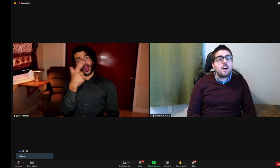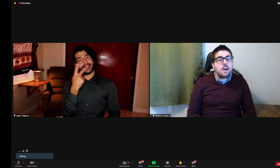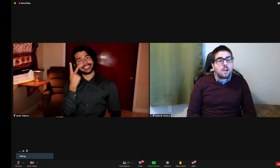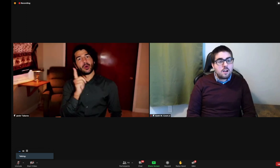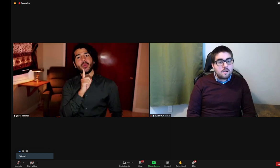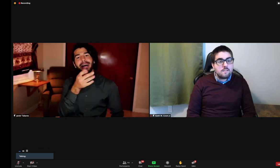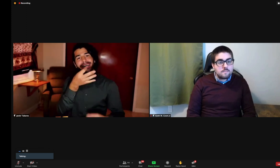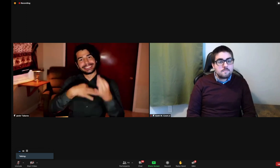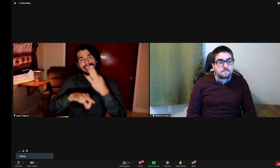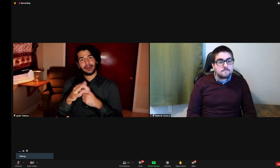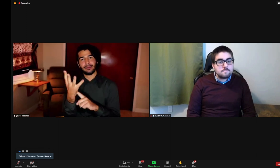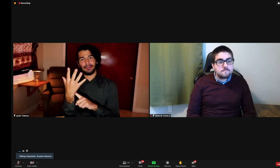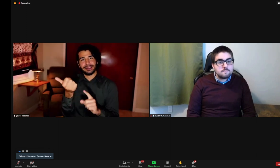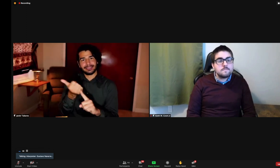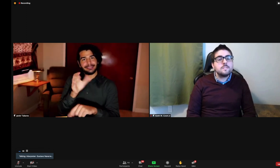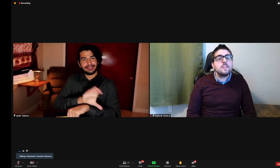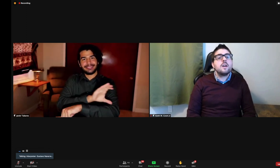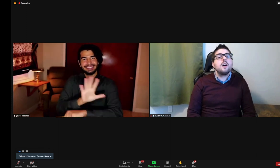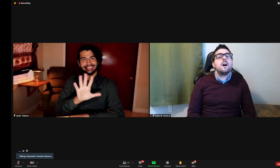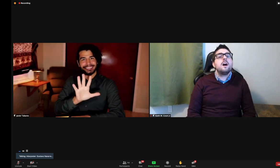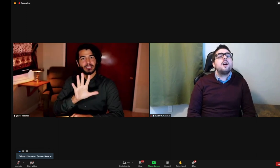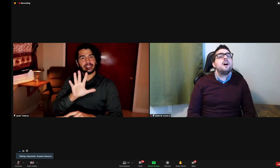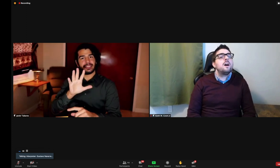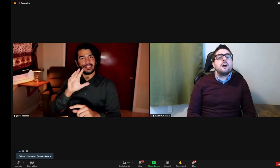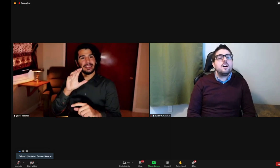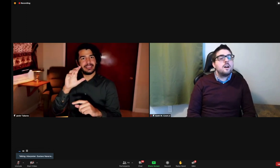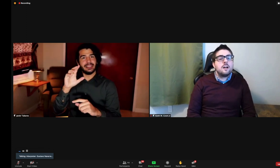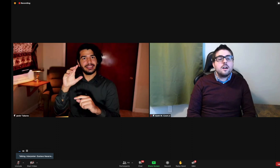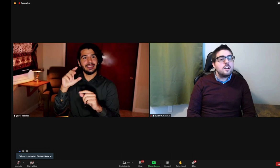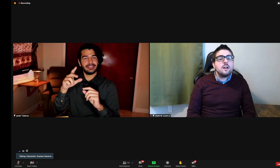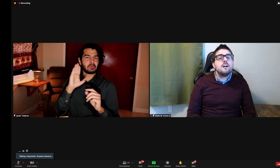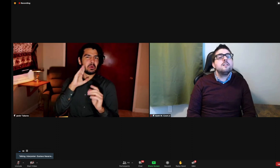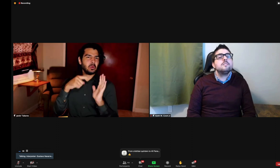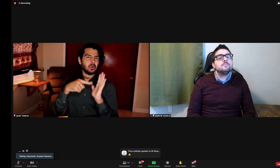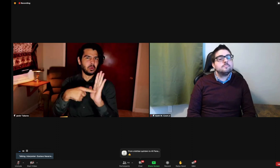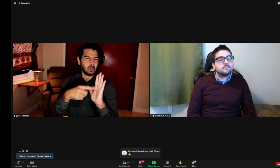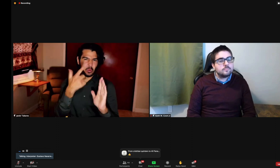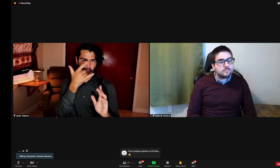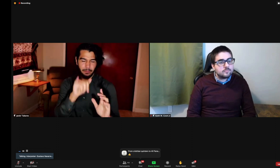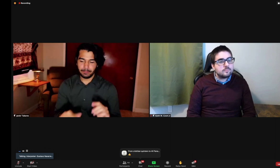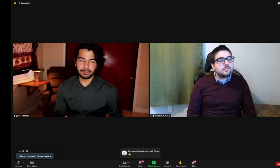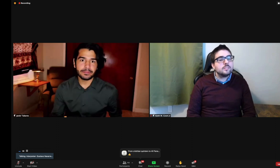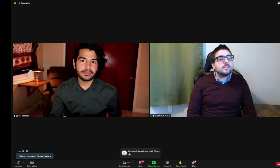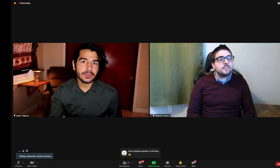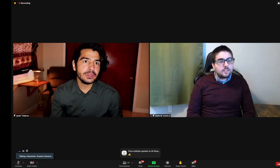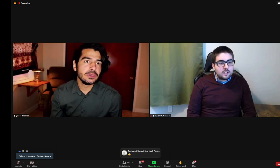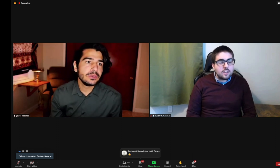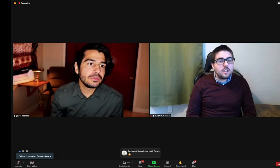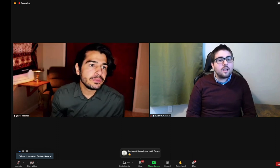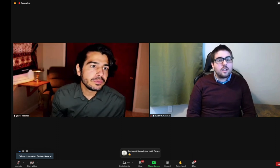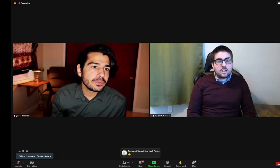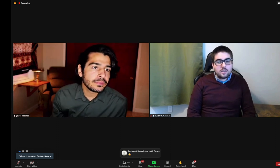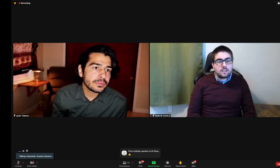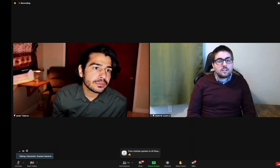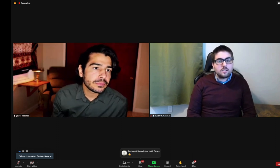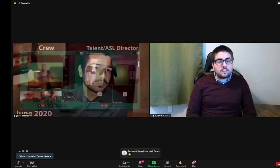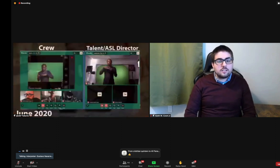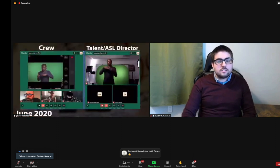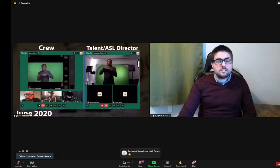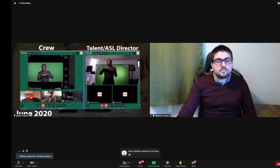So, we also set up a system so everyone could see themselves while the production